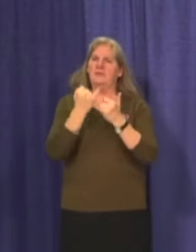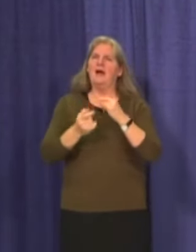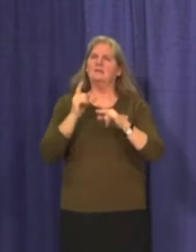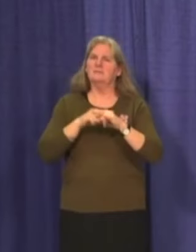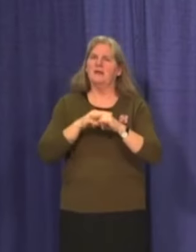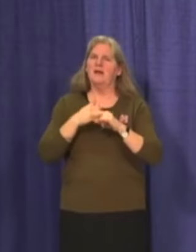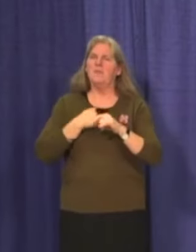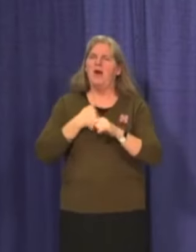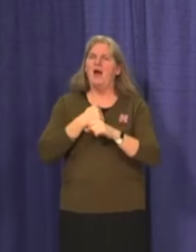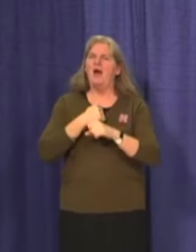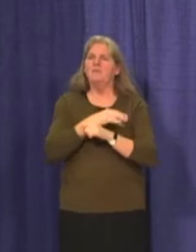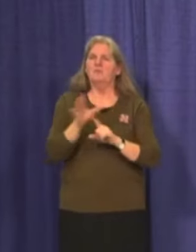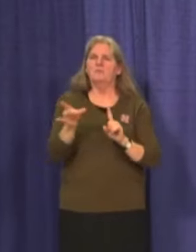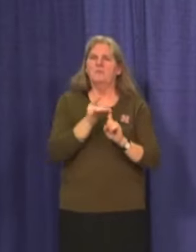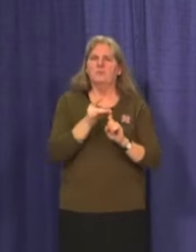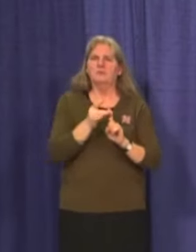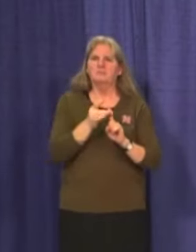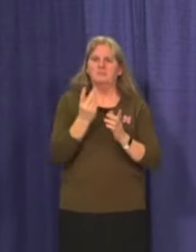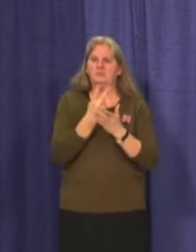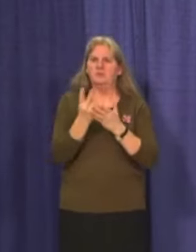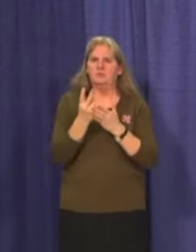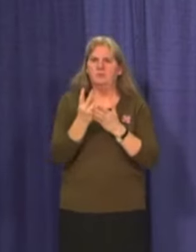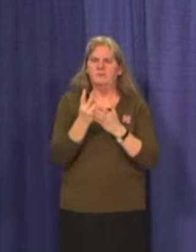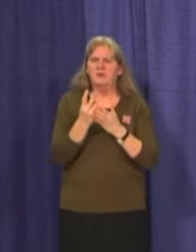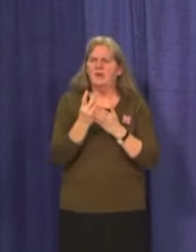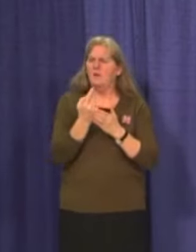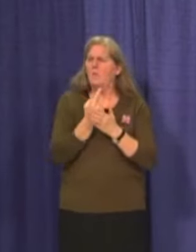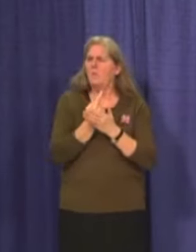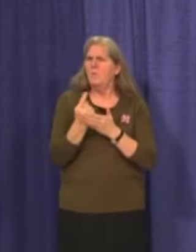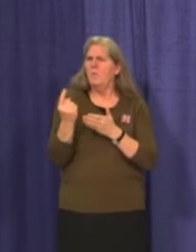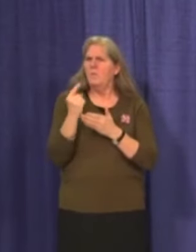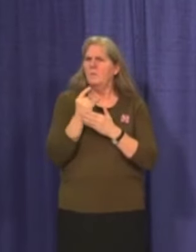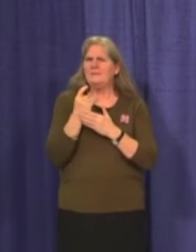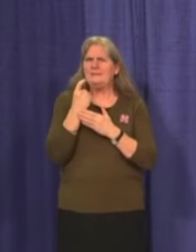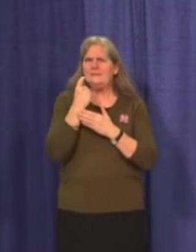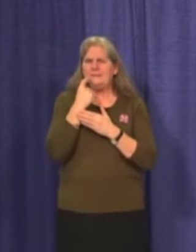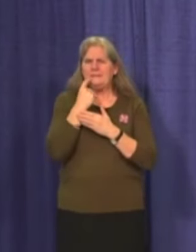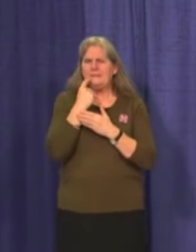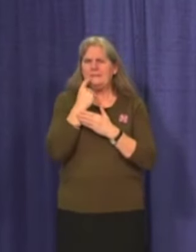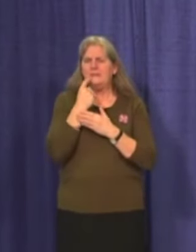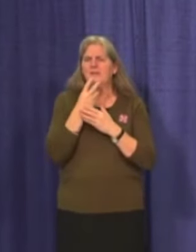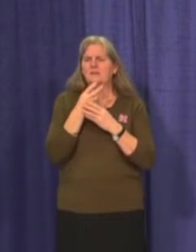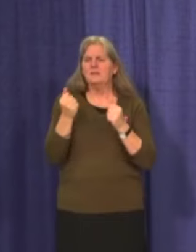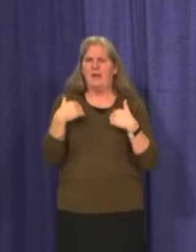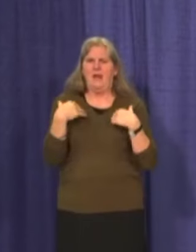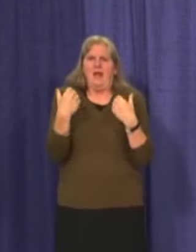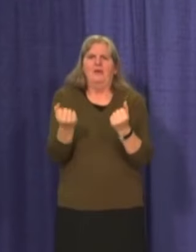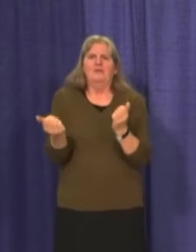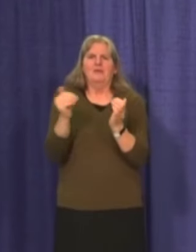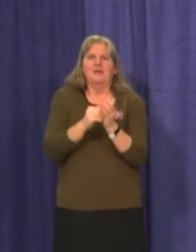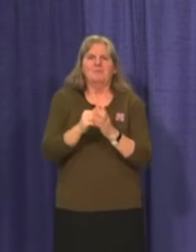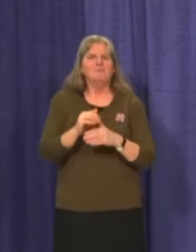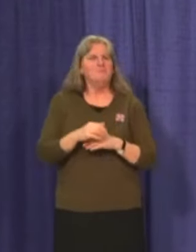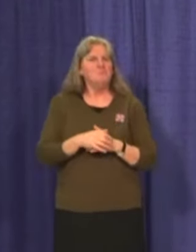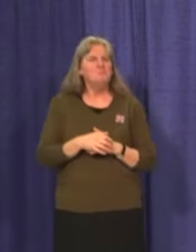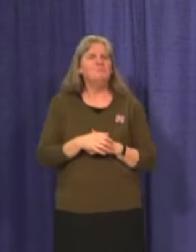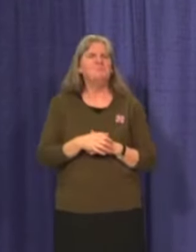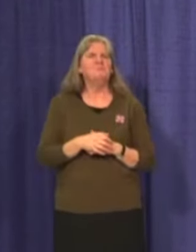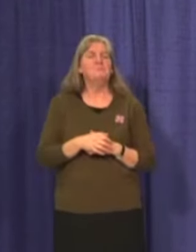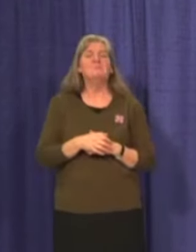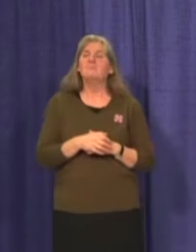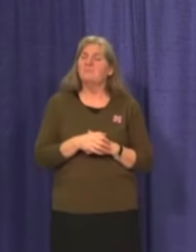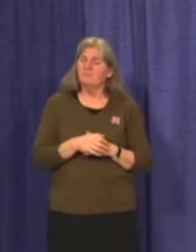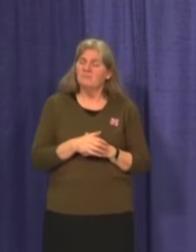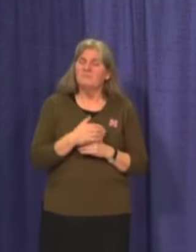our last new case and a week since our most recent case recovered. It is good